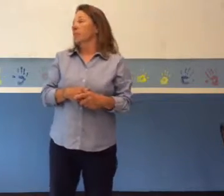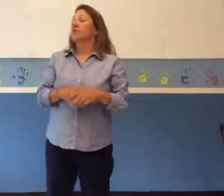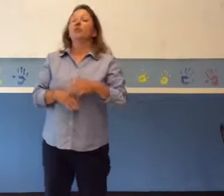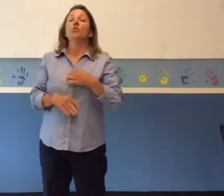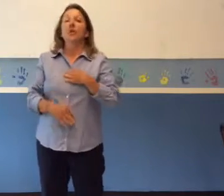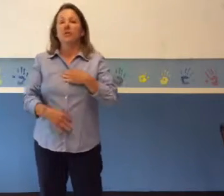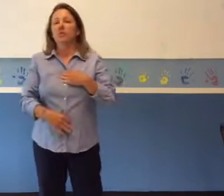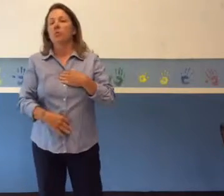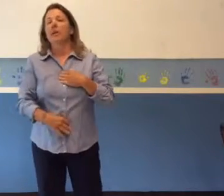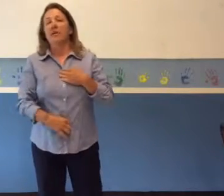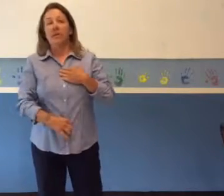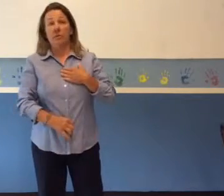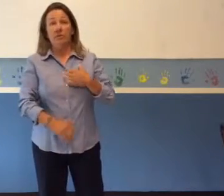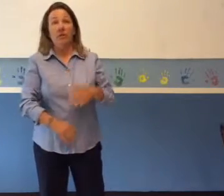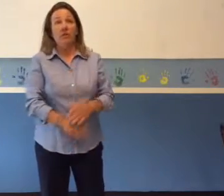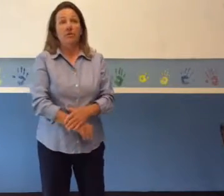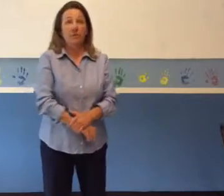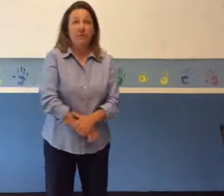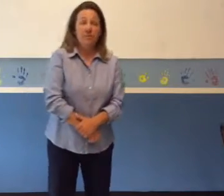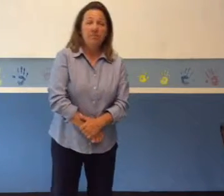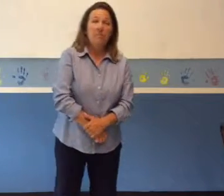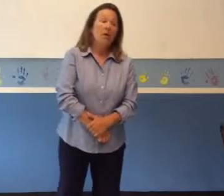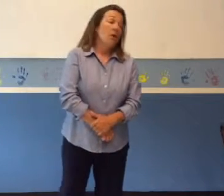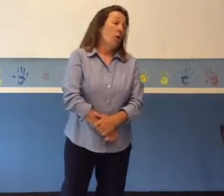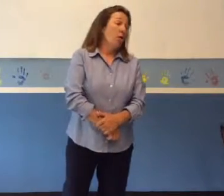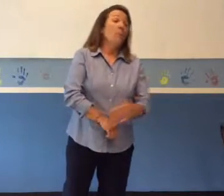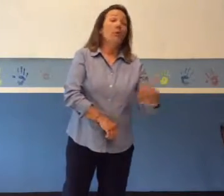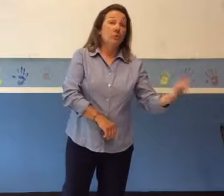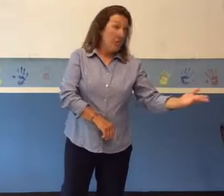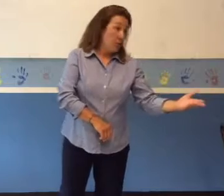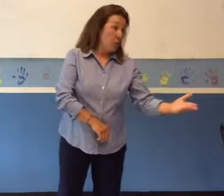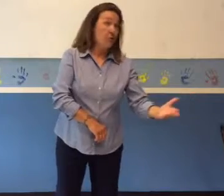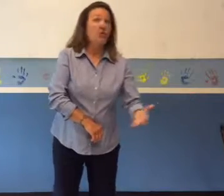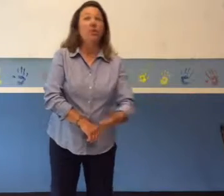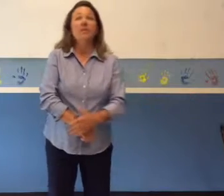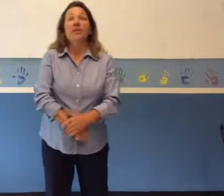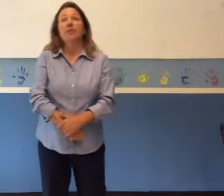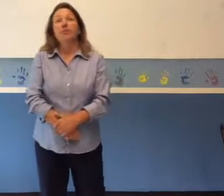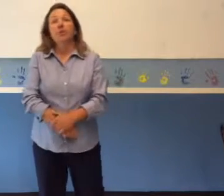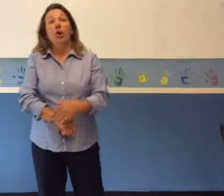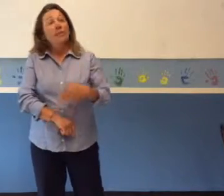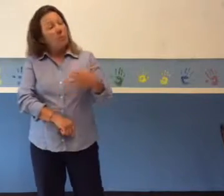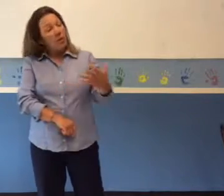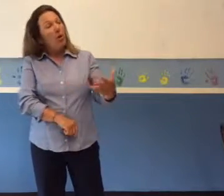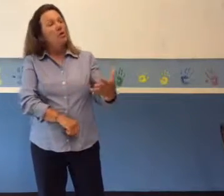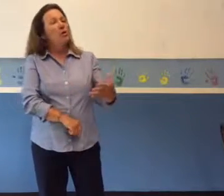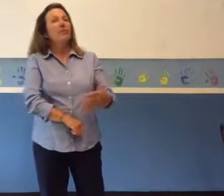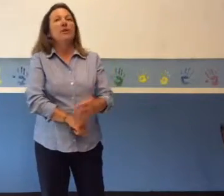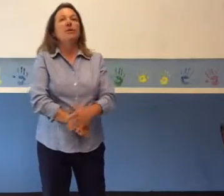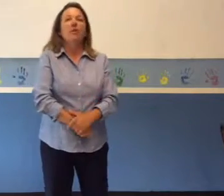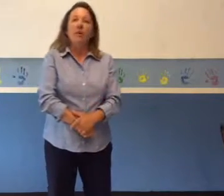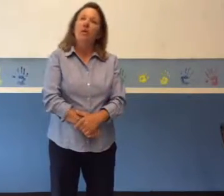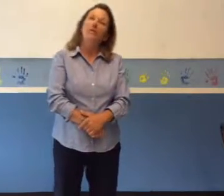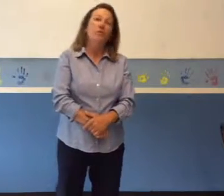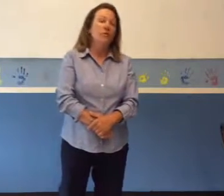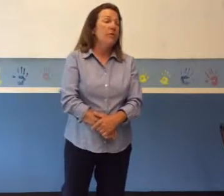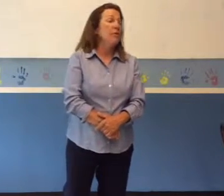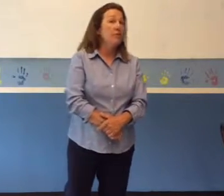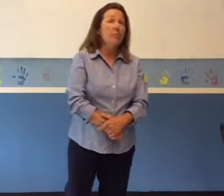much as $220,000. Although most teachers deserve to keep their jobs, we all know there are those who shouldn't even